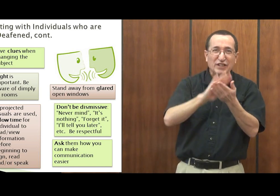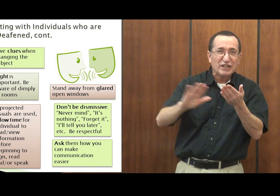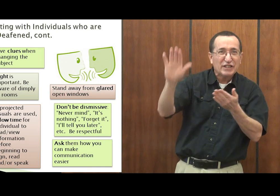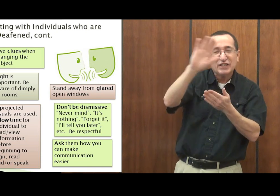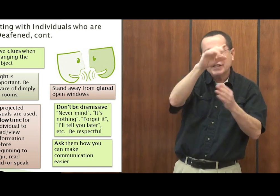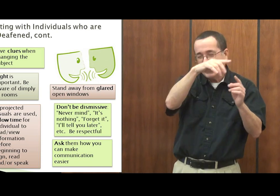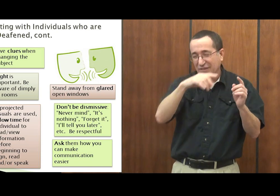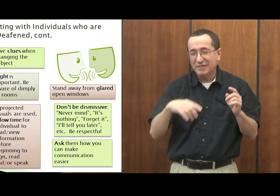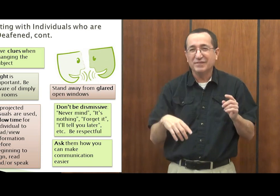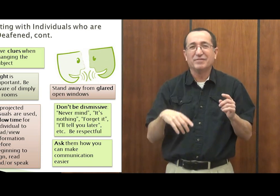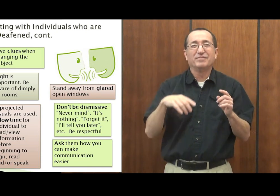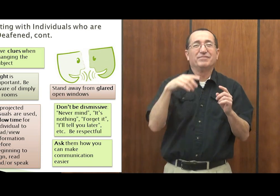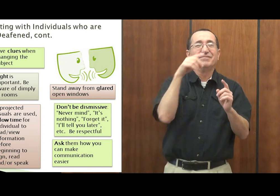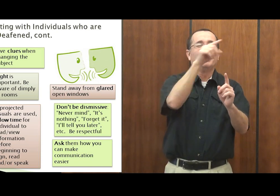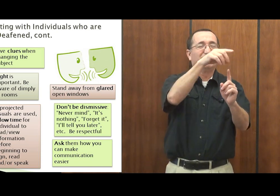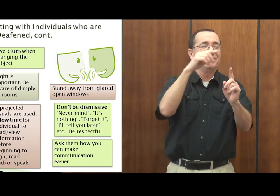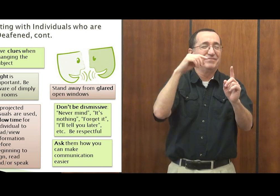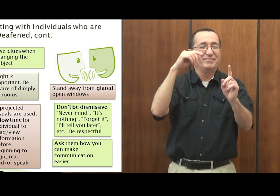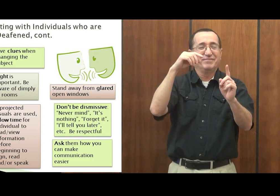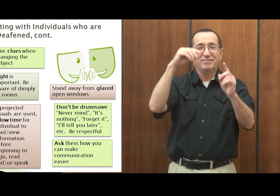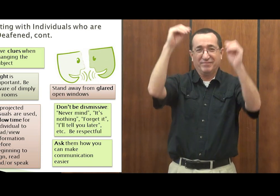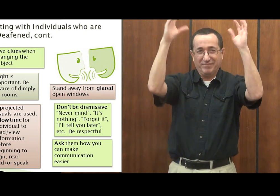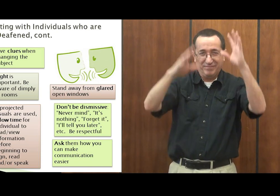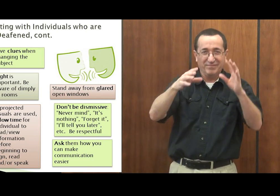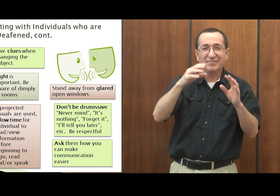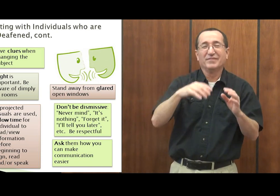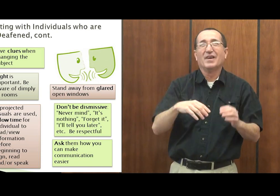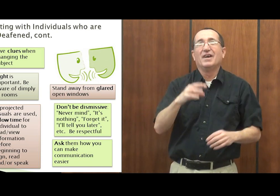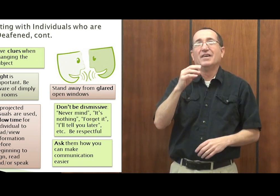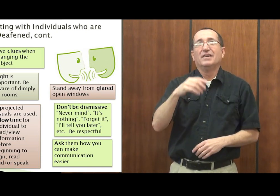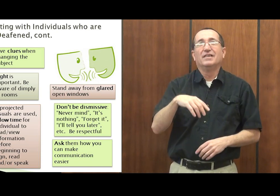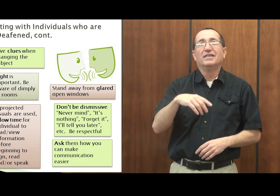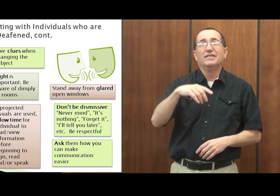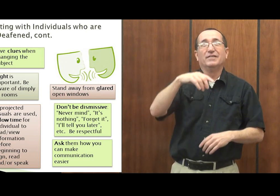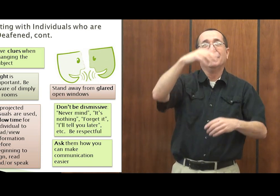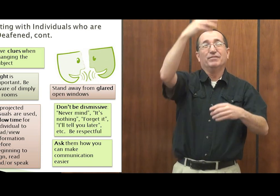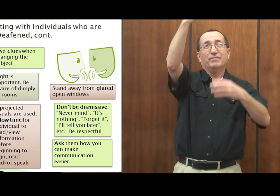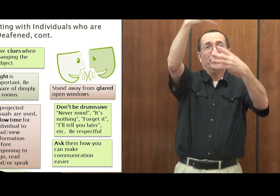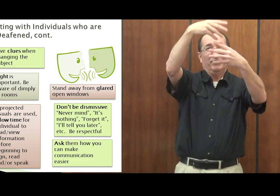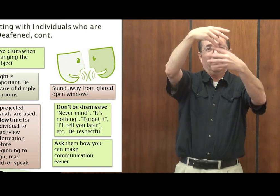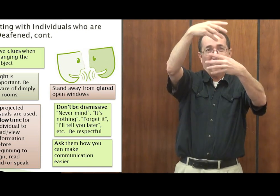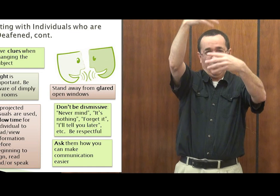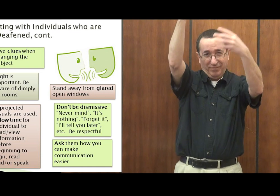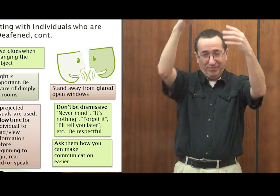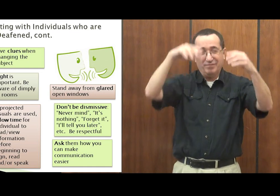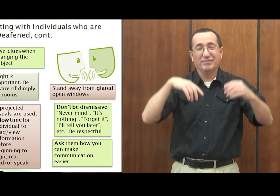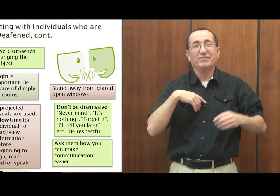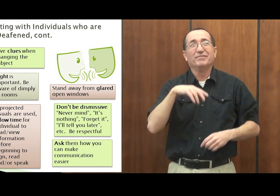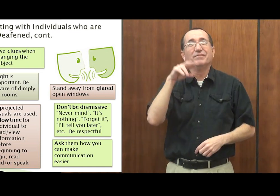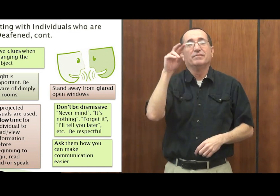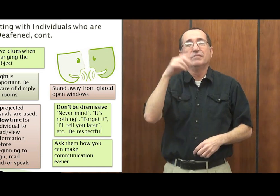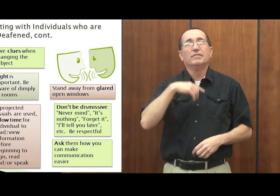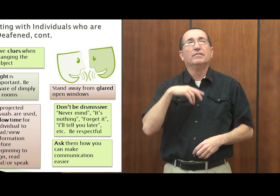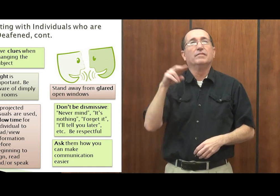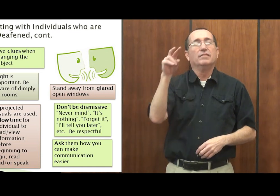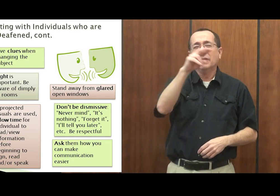That happened to me in junior high school is the teacher would put up a list of things